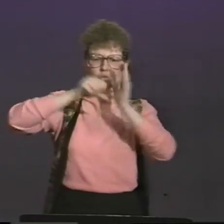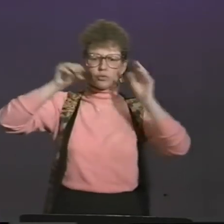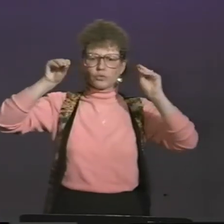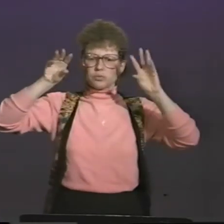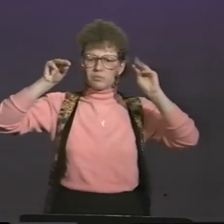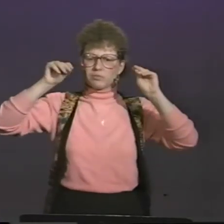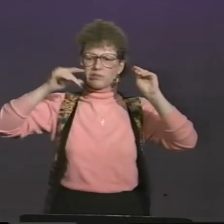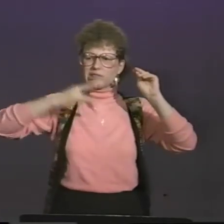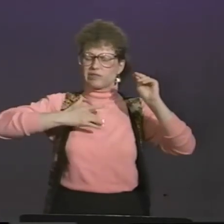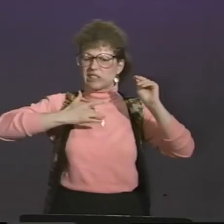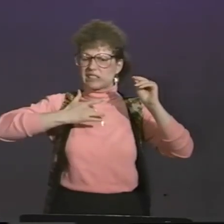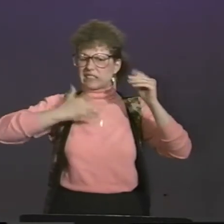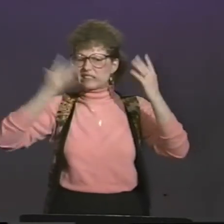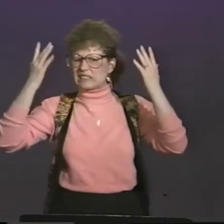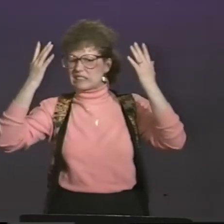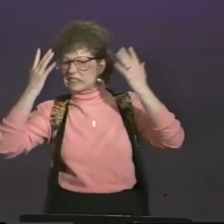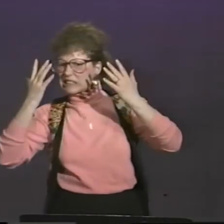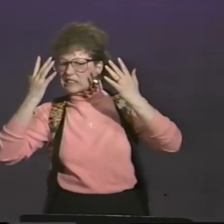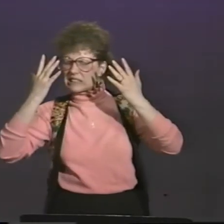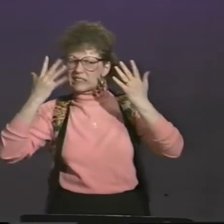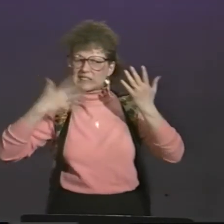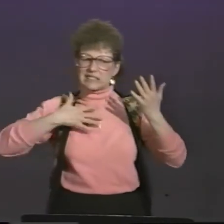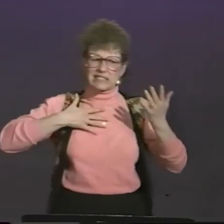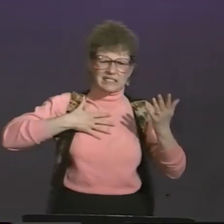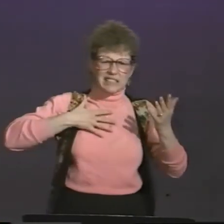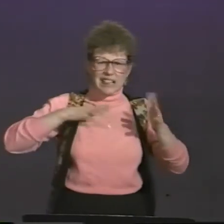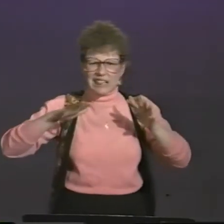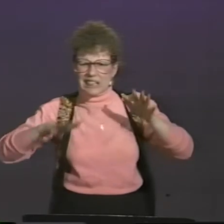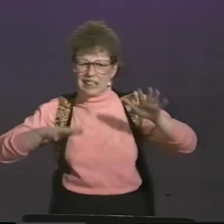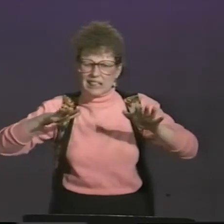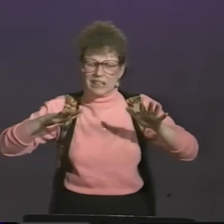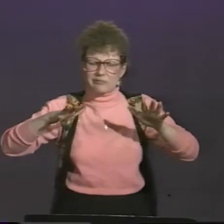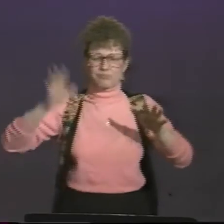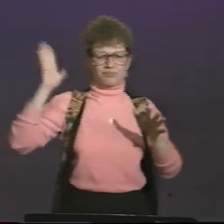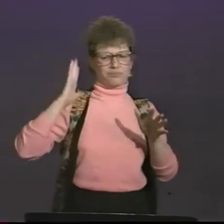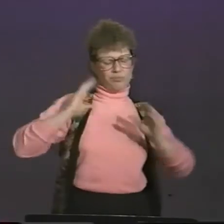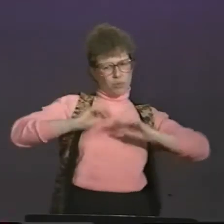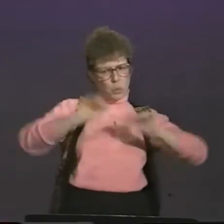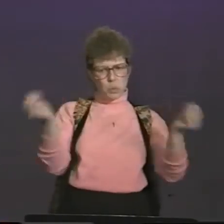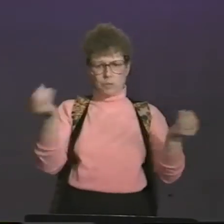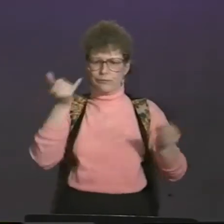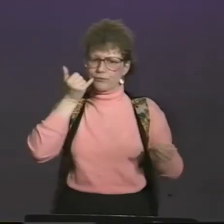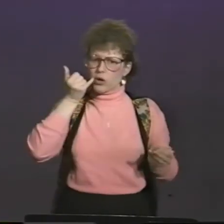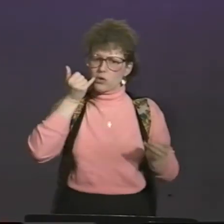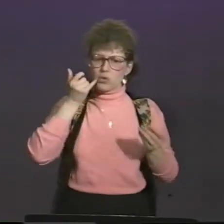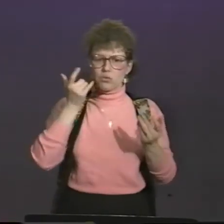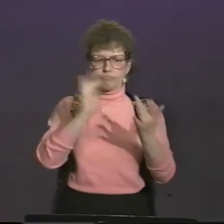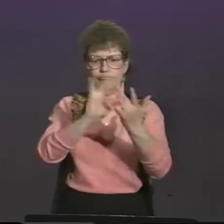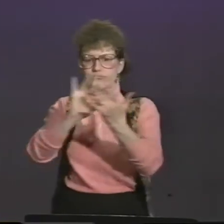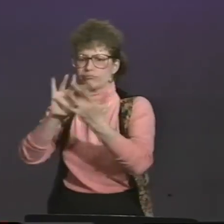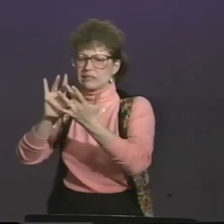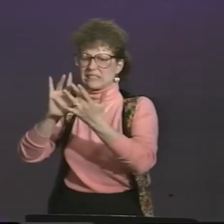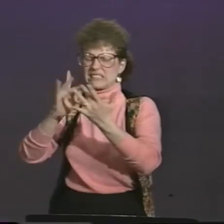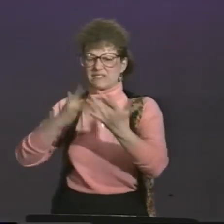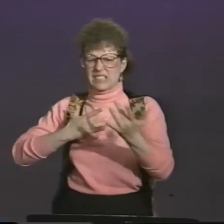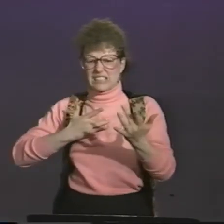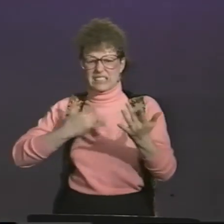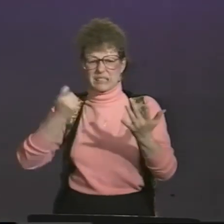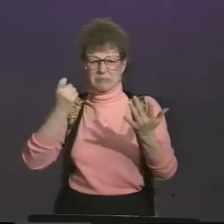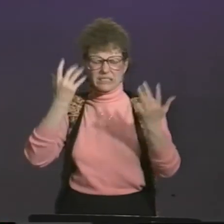I remember a time when there were no doorbell lights, and things seemed so dark and depressing. I remember when there were no phones and no